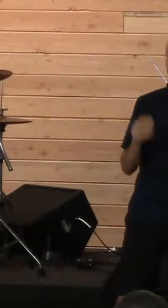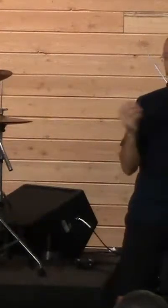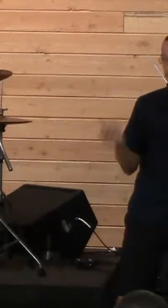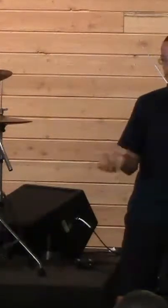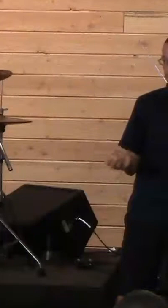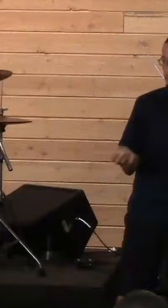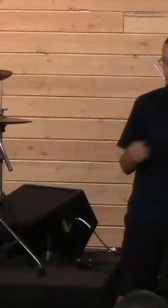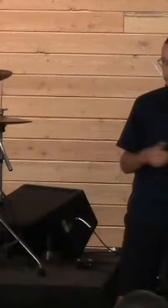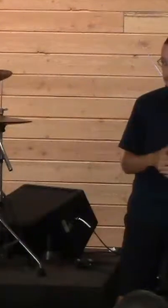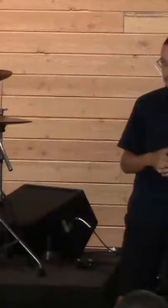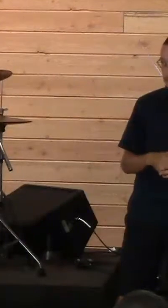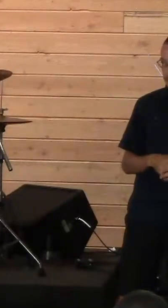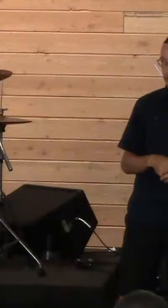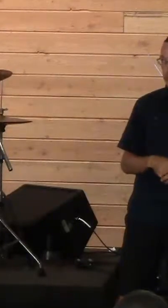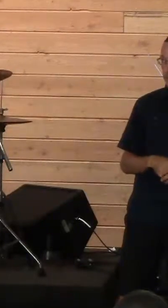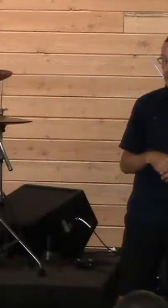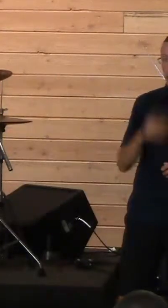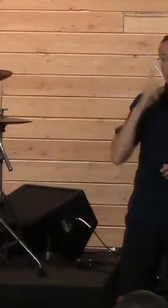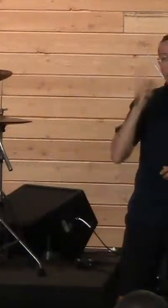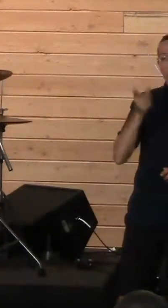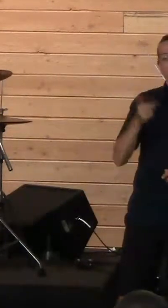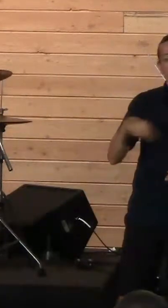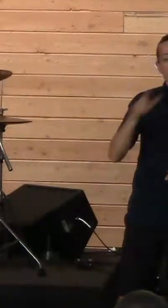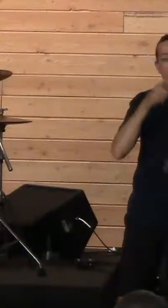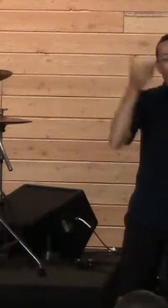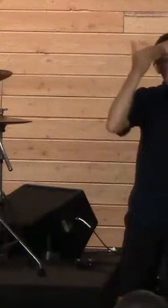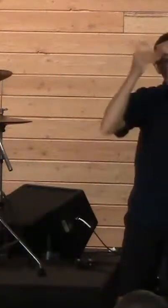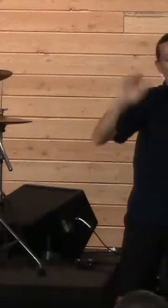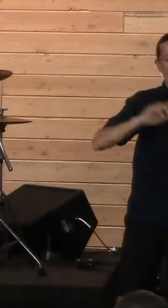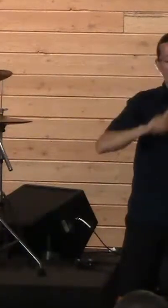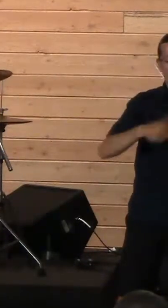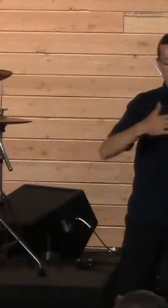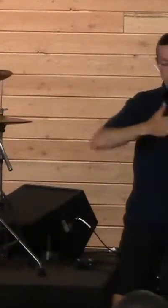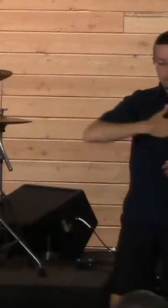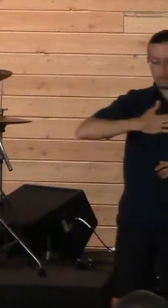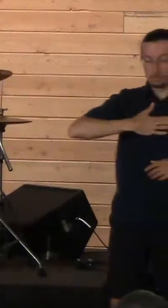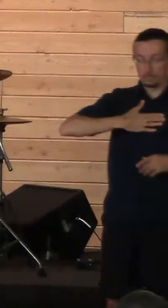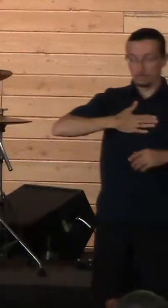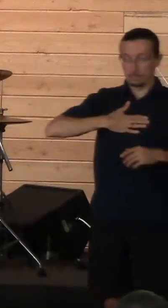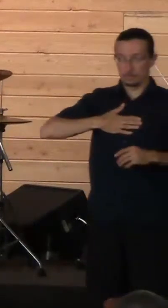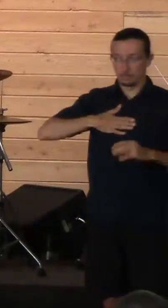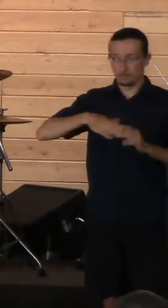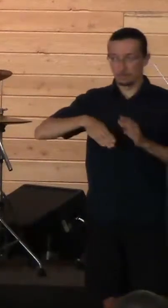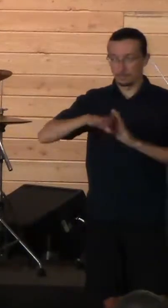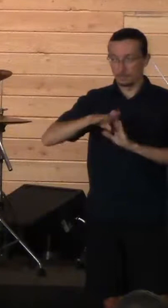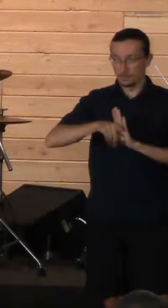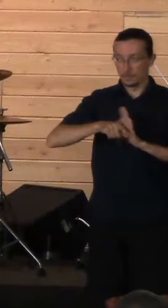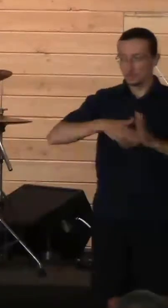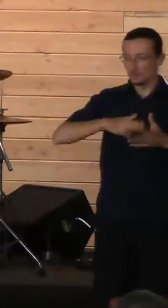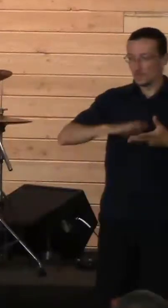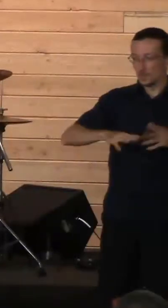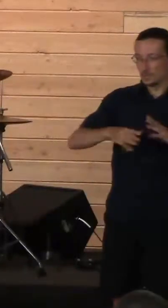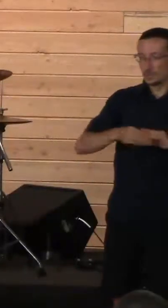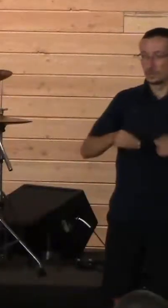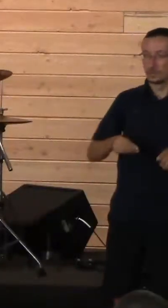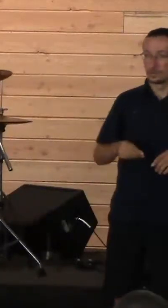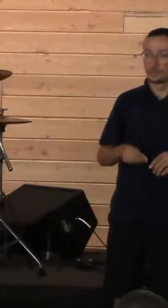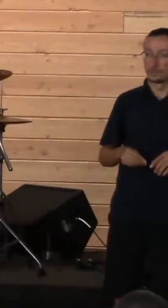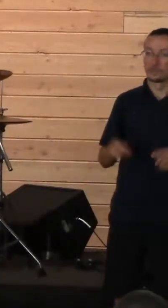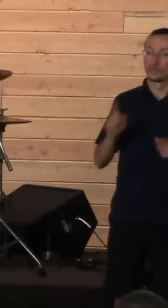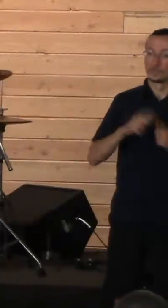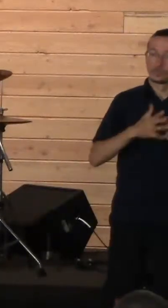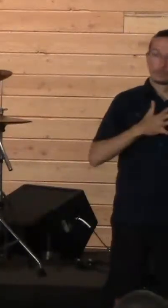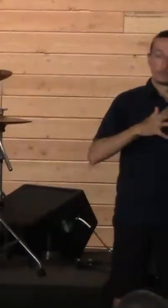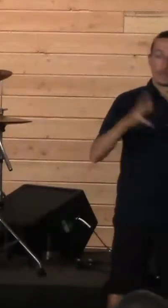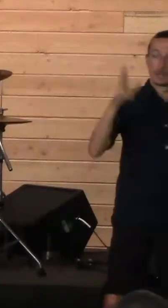And for those of you don't know much about my story, I was, to one parent, to my mom, I